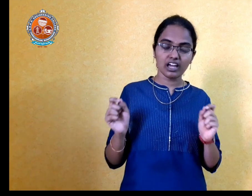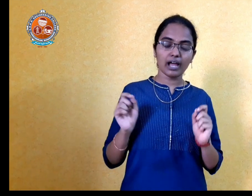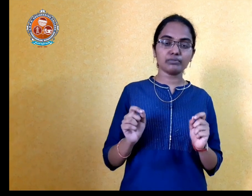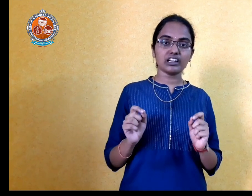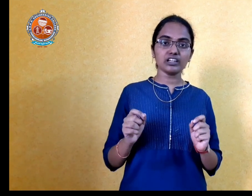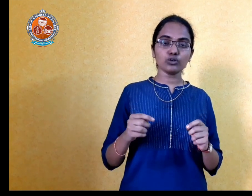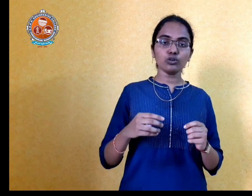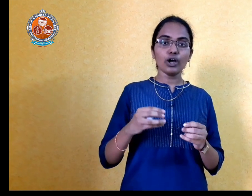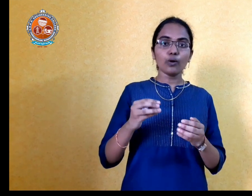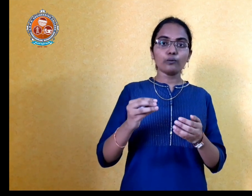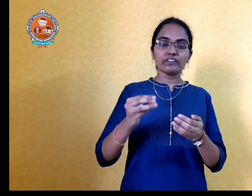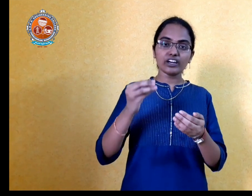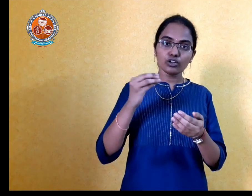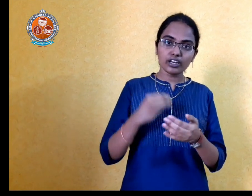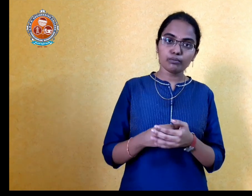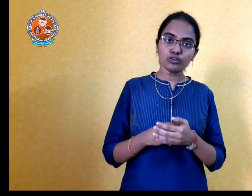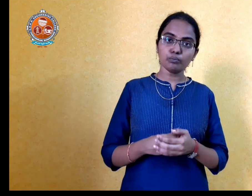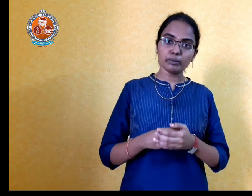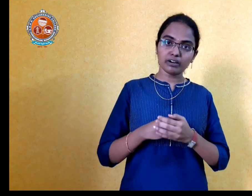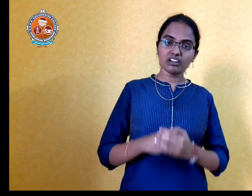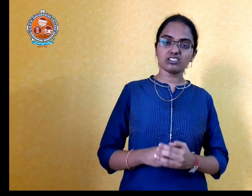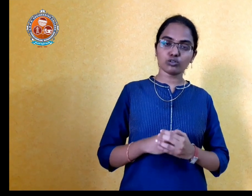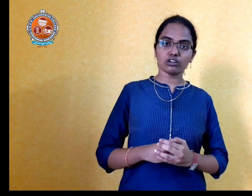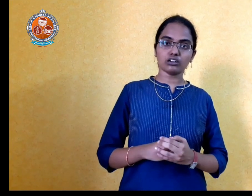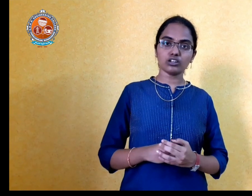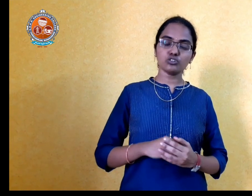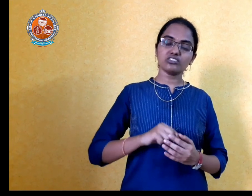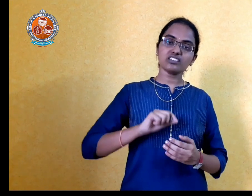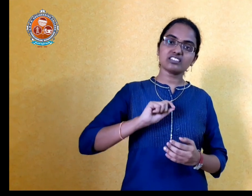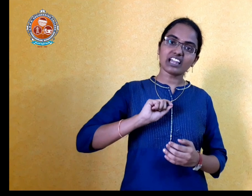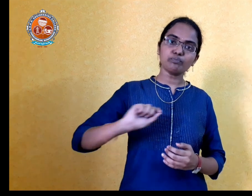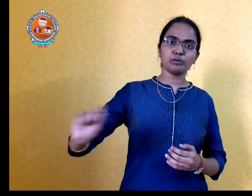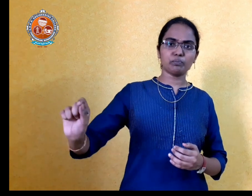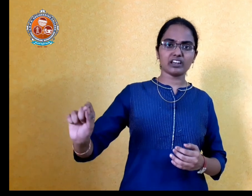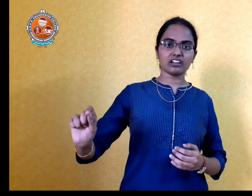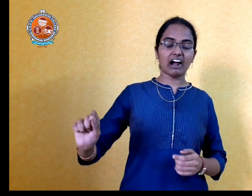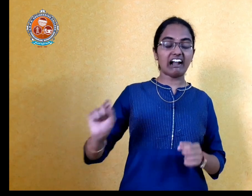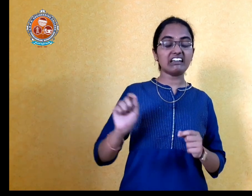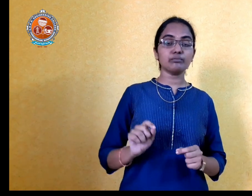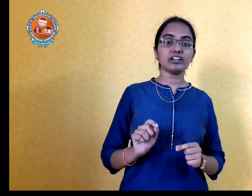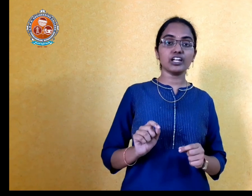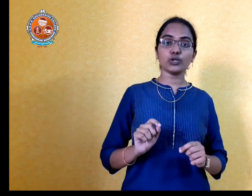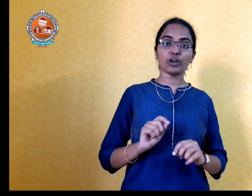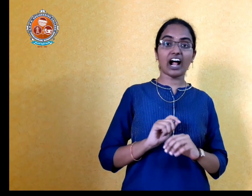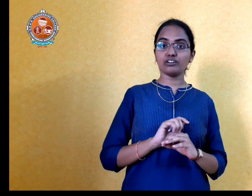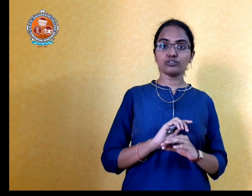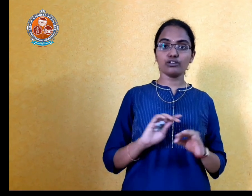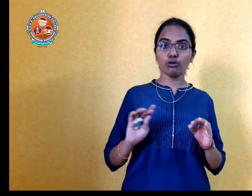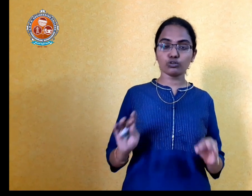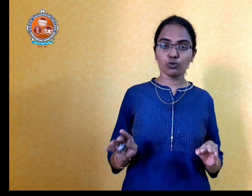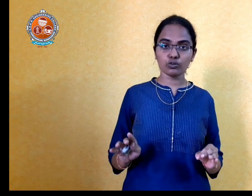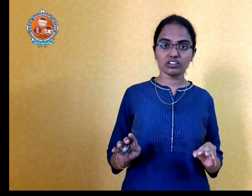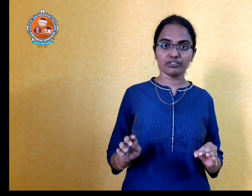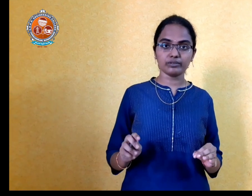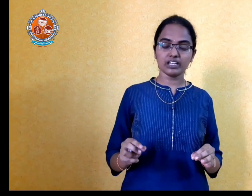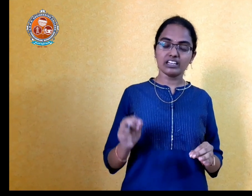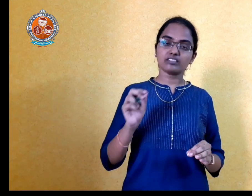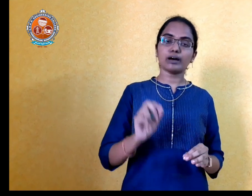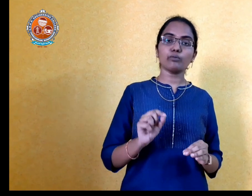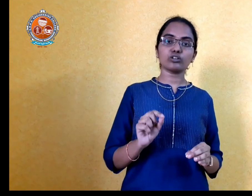I telling you, whether you are able to memorize or not, you just start preparing. Ultimately, your hard work will not go away. Some or